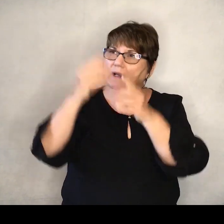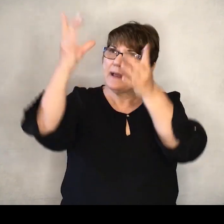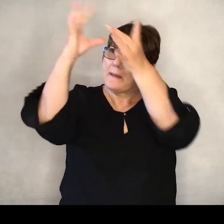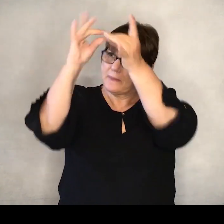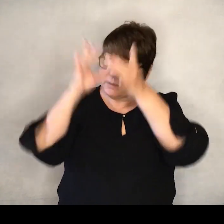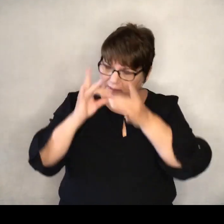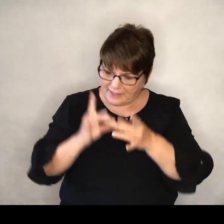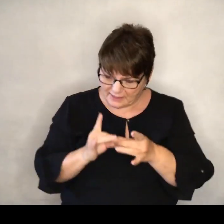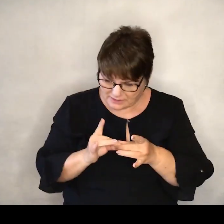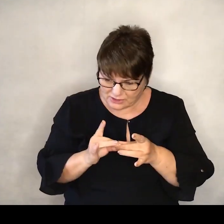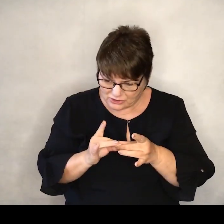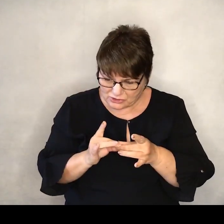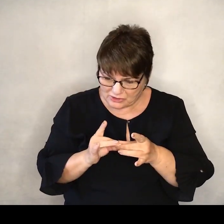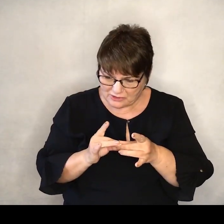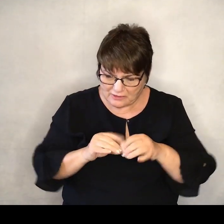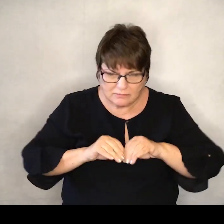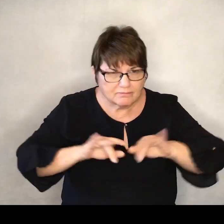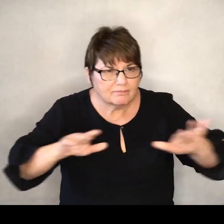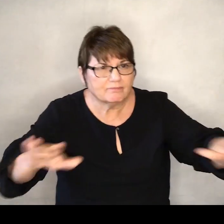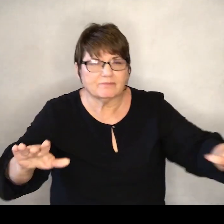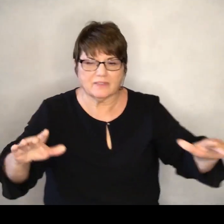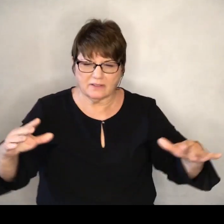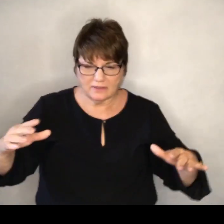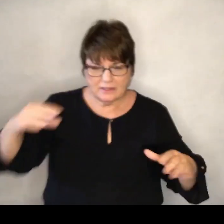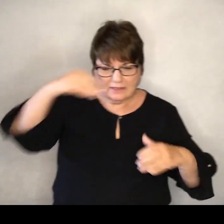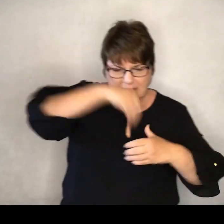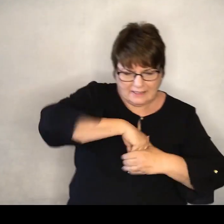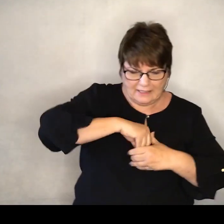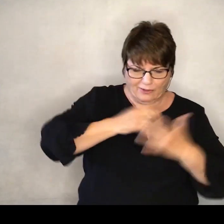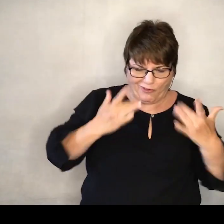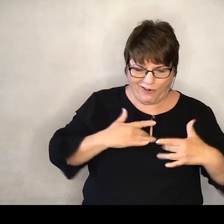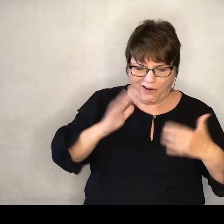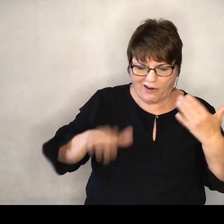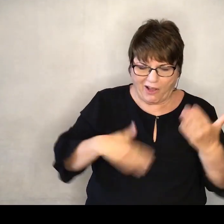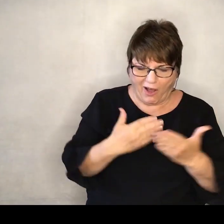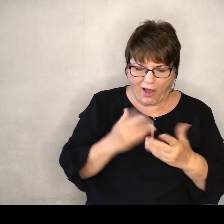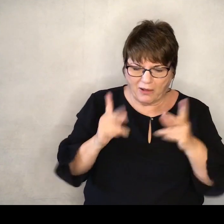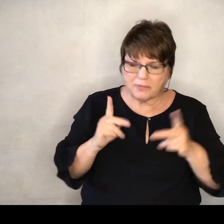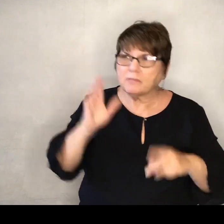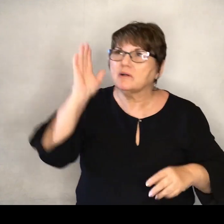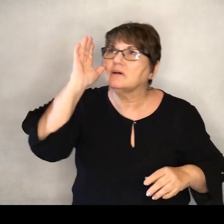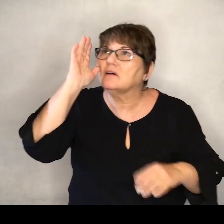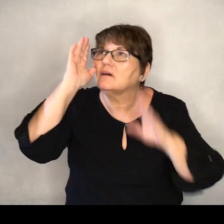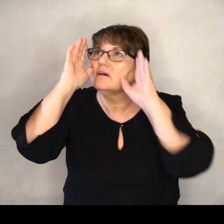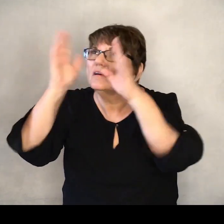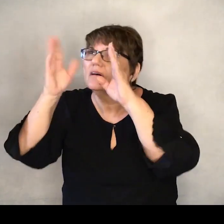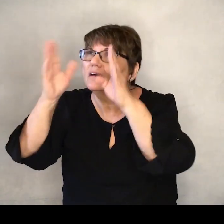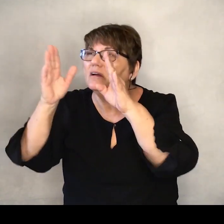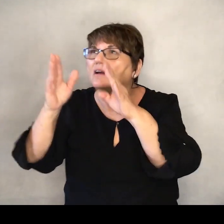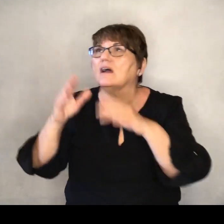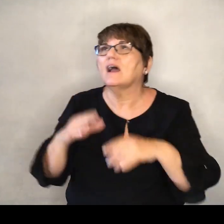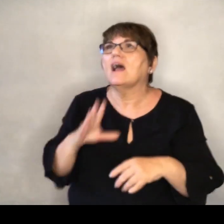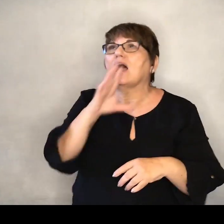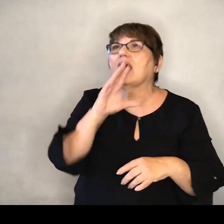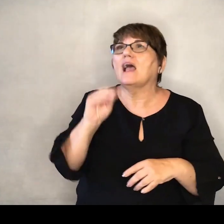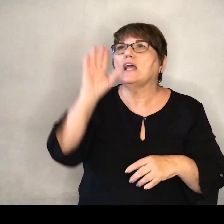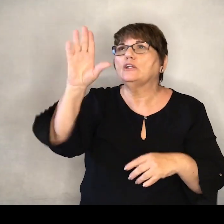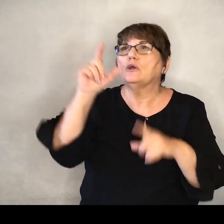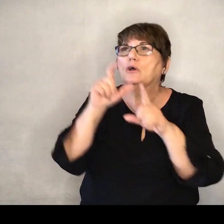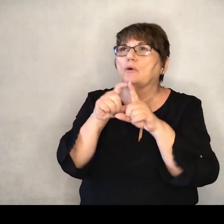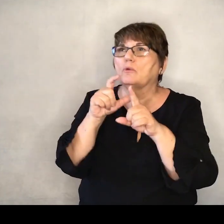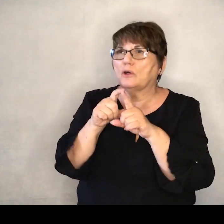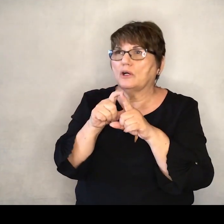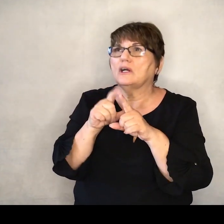given, that it dwells deep in the heart of all who hear it, and that these be your words